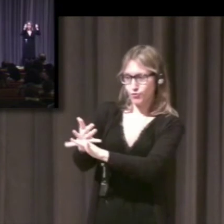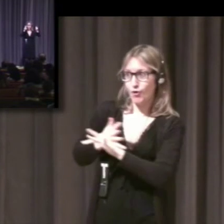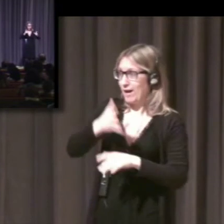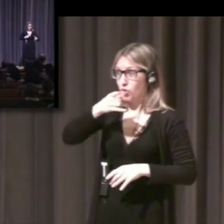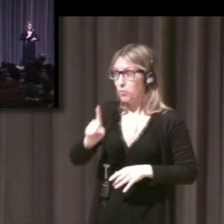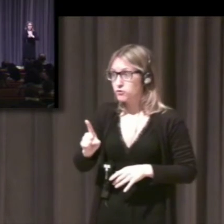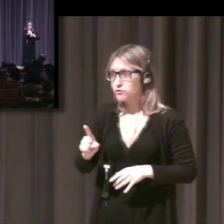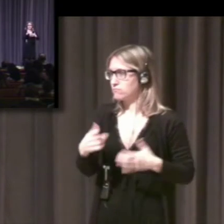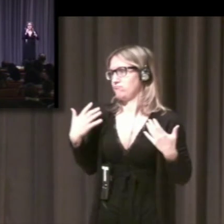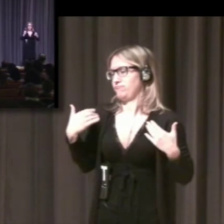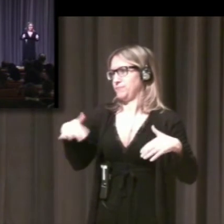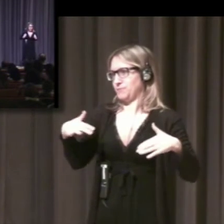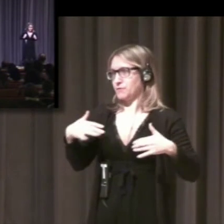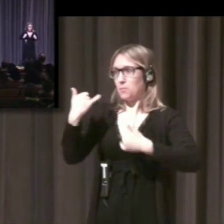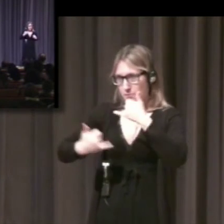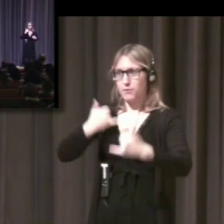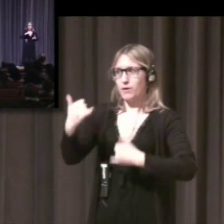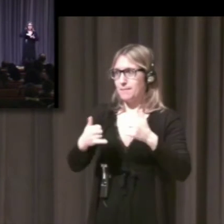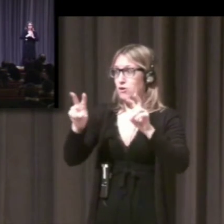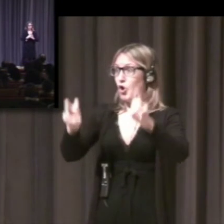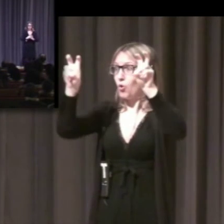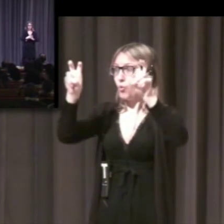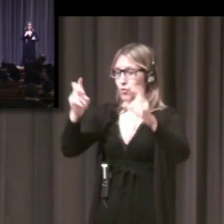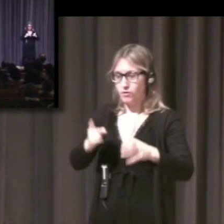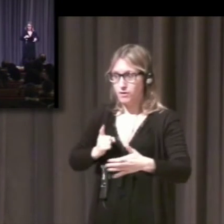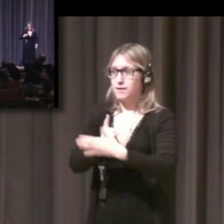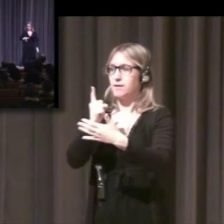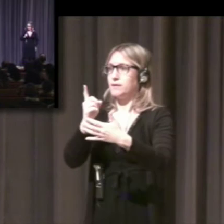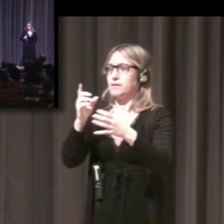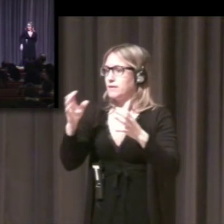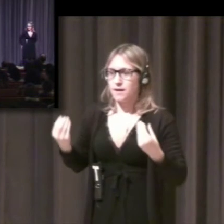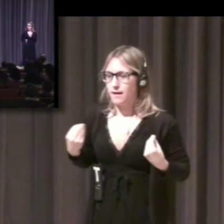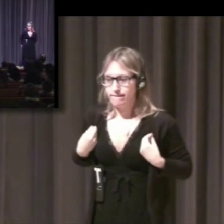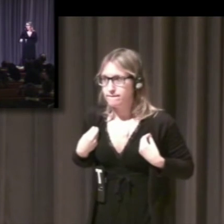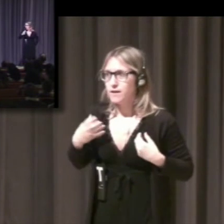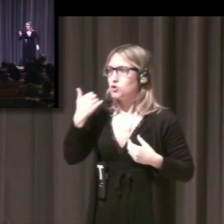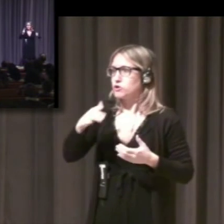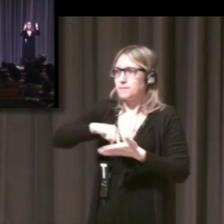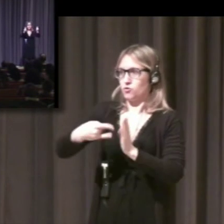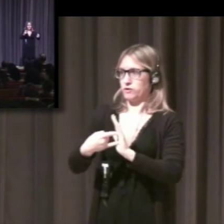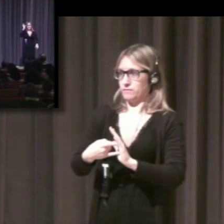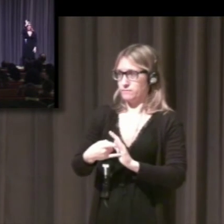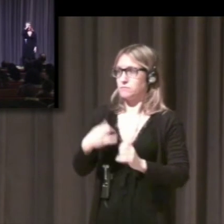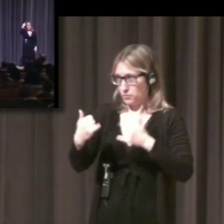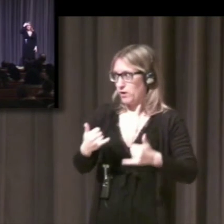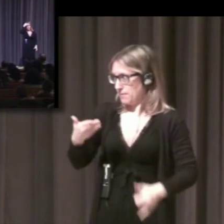And the last thing I want to mention here is theory of mind. I don't know if you know what theory of mind is.